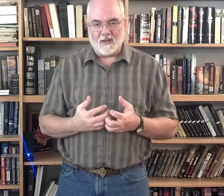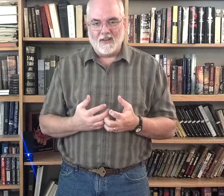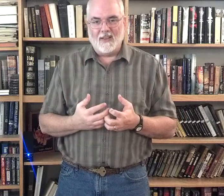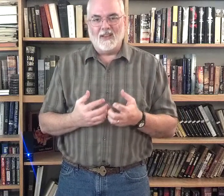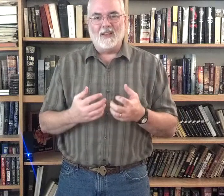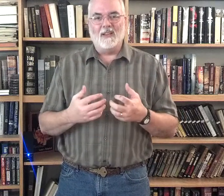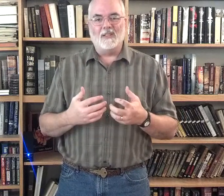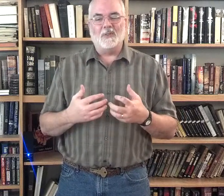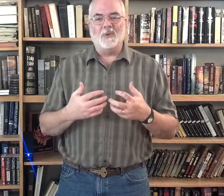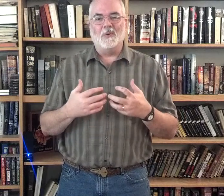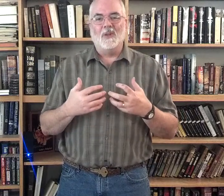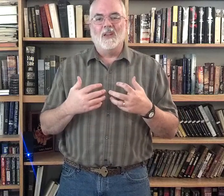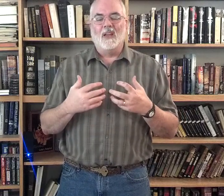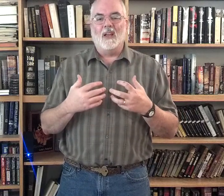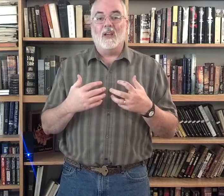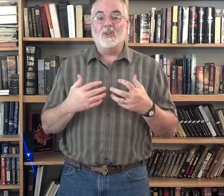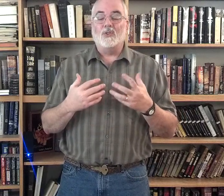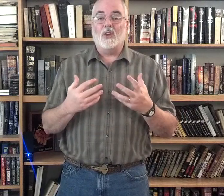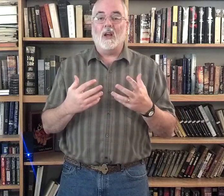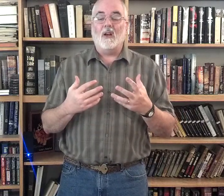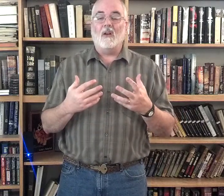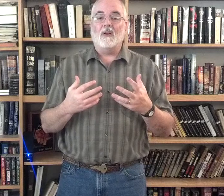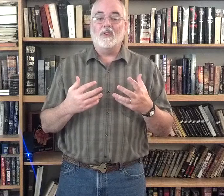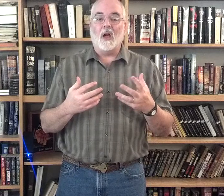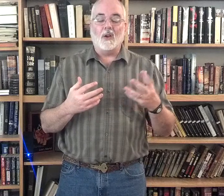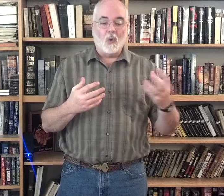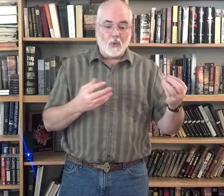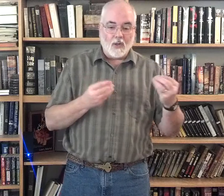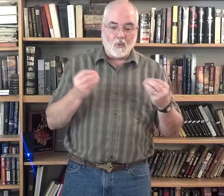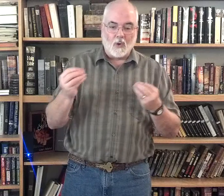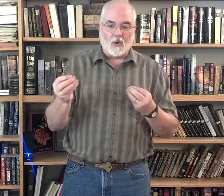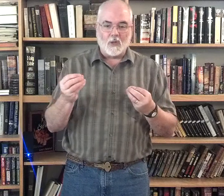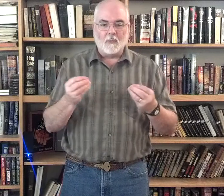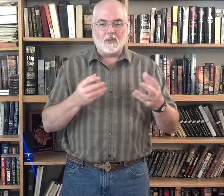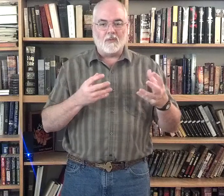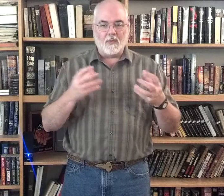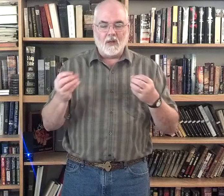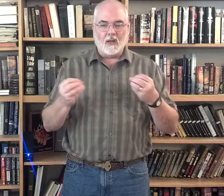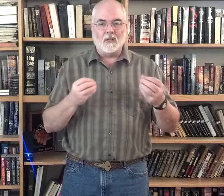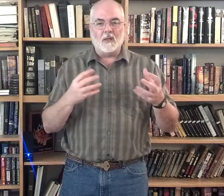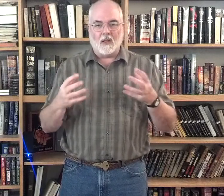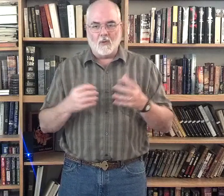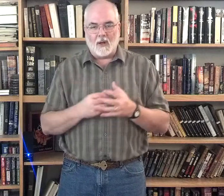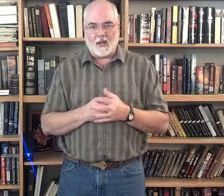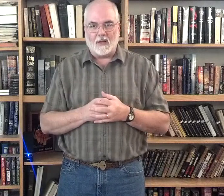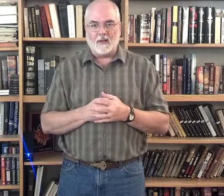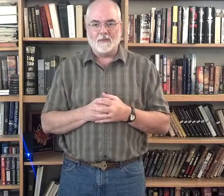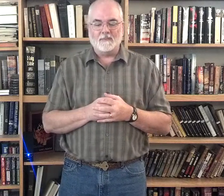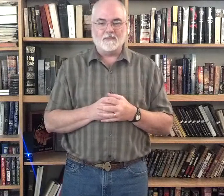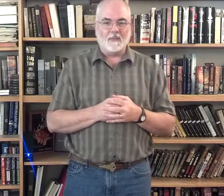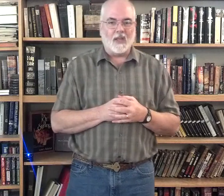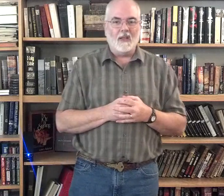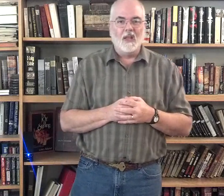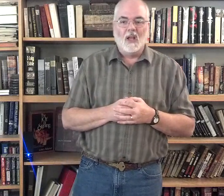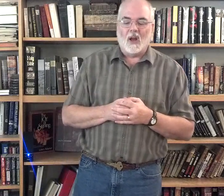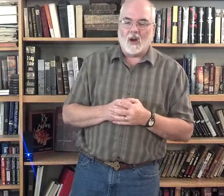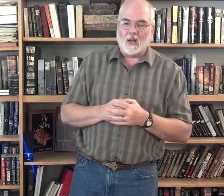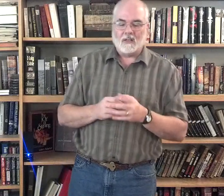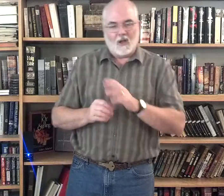It is to share not only the words, but the feelings that go behind it. Okay? All right. All